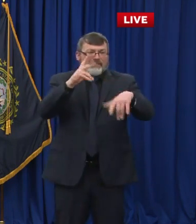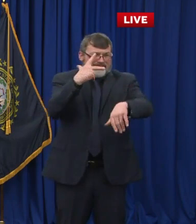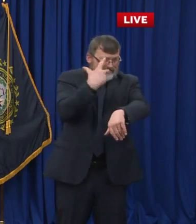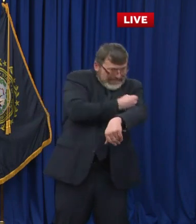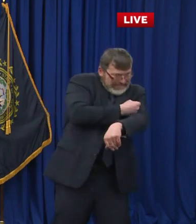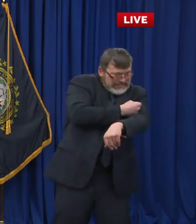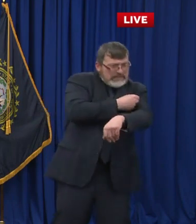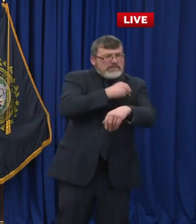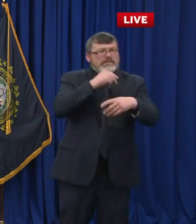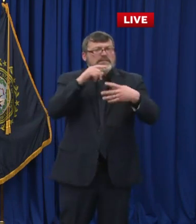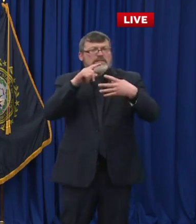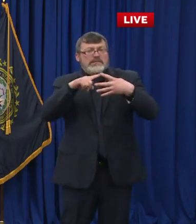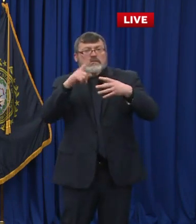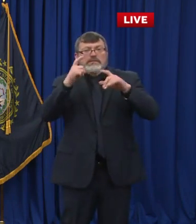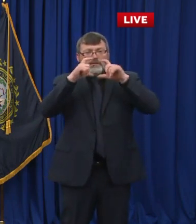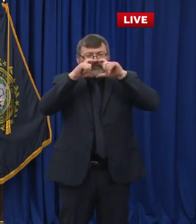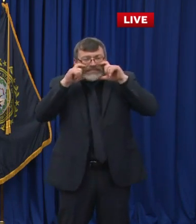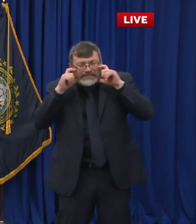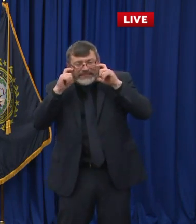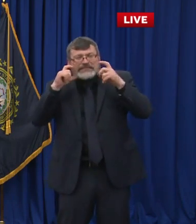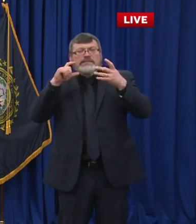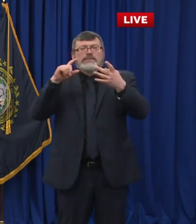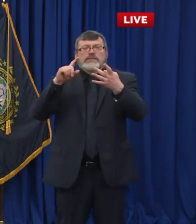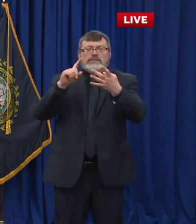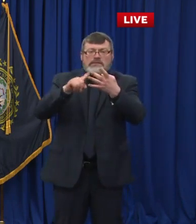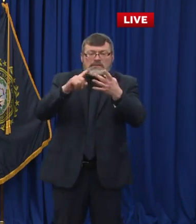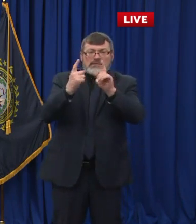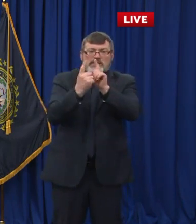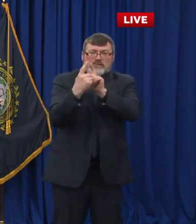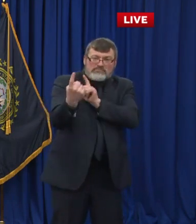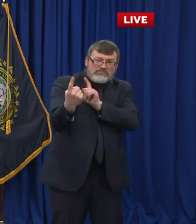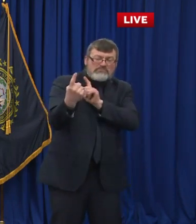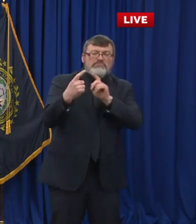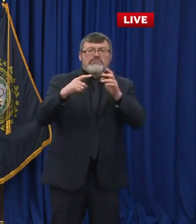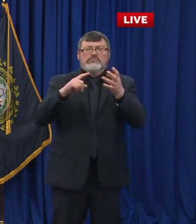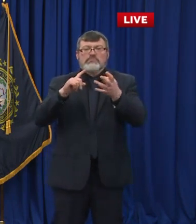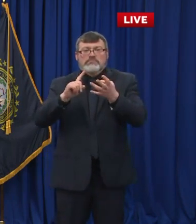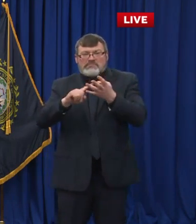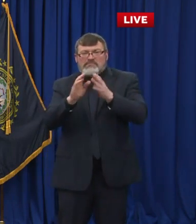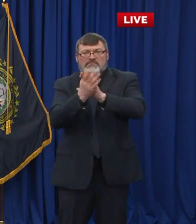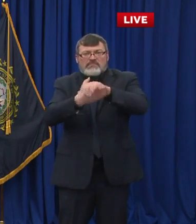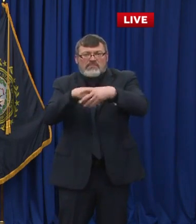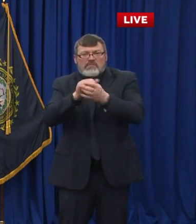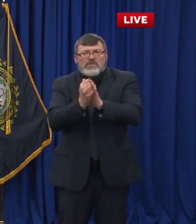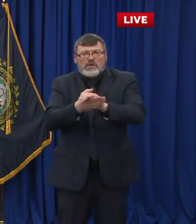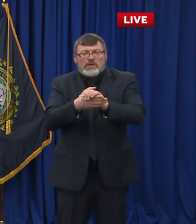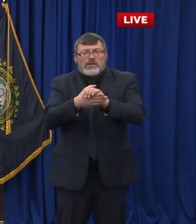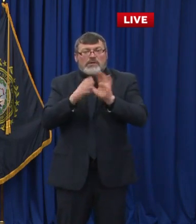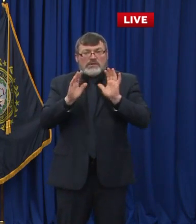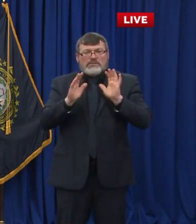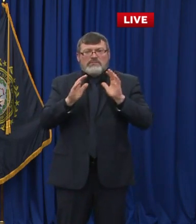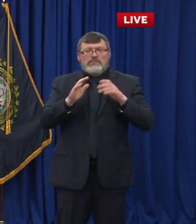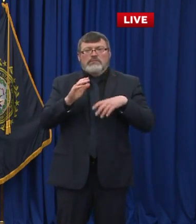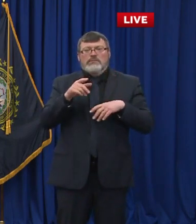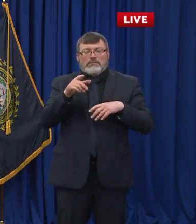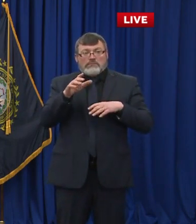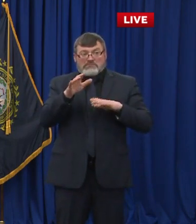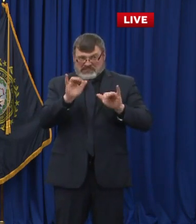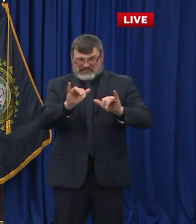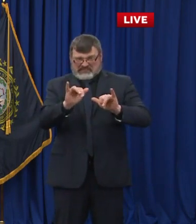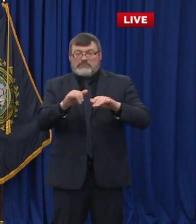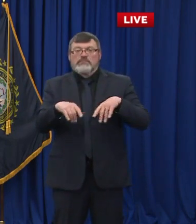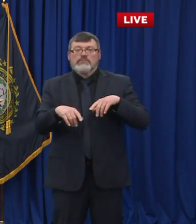study put out in the last week by the CDC, which showed that if two people are together in an enclosed space, and both